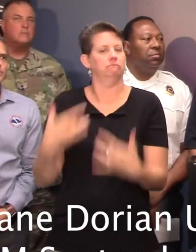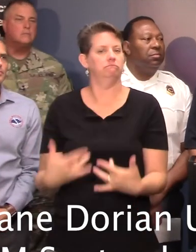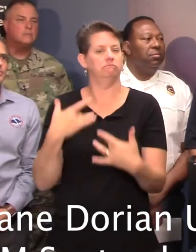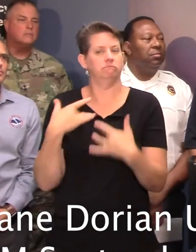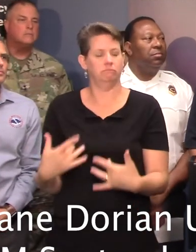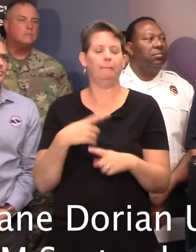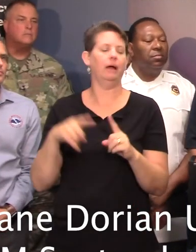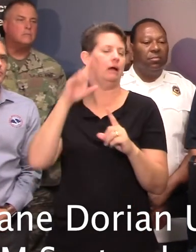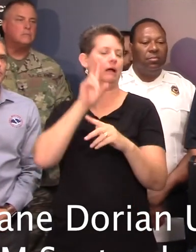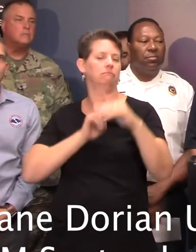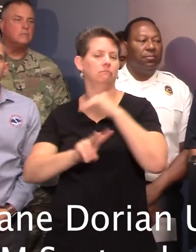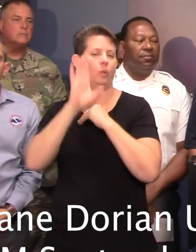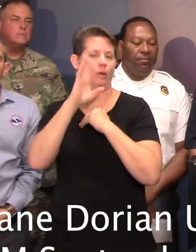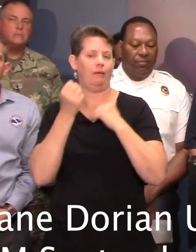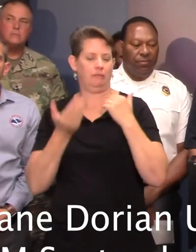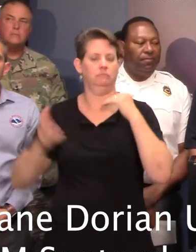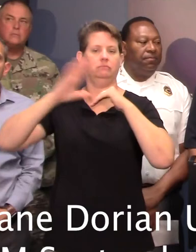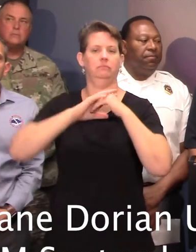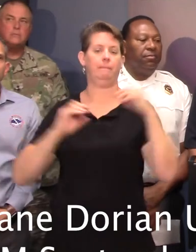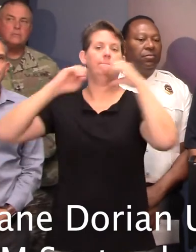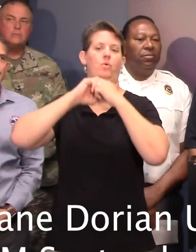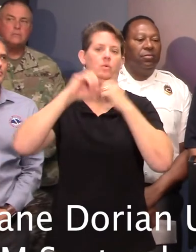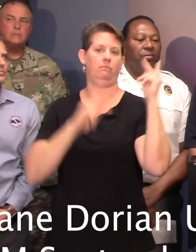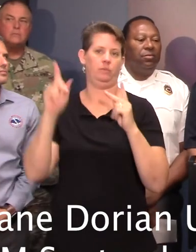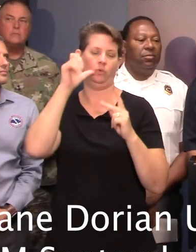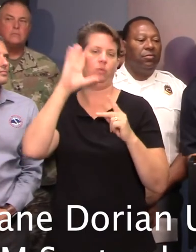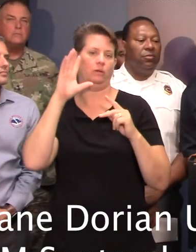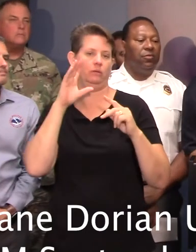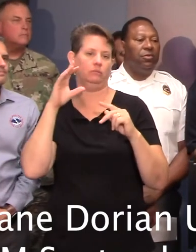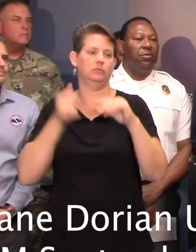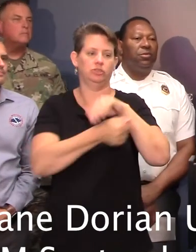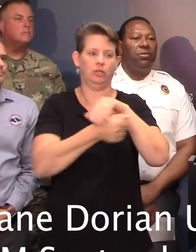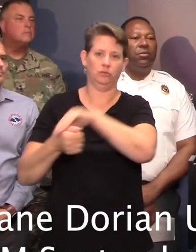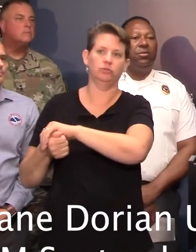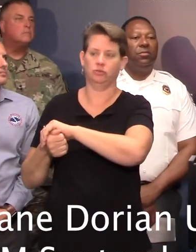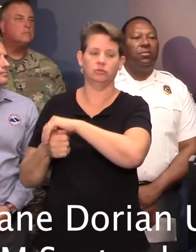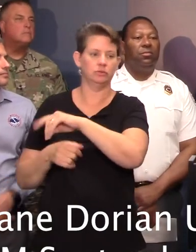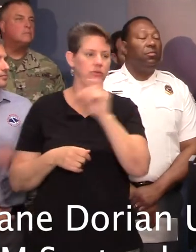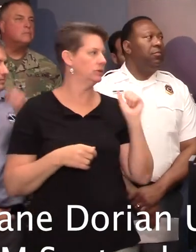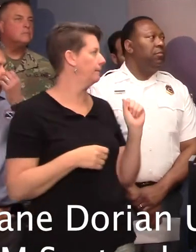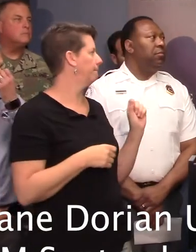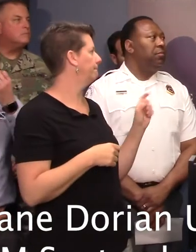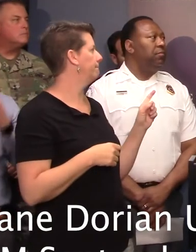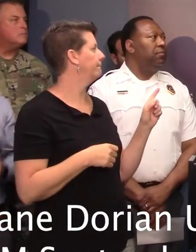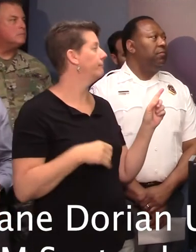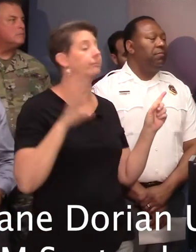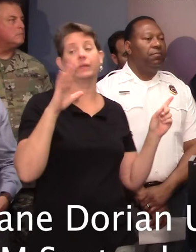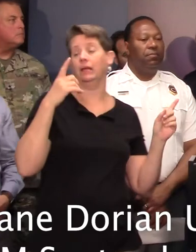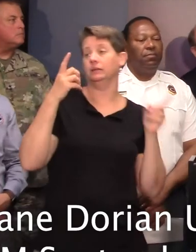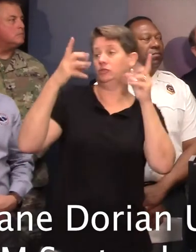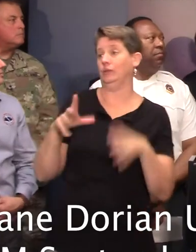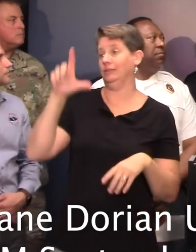will probably be an increase in the number of people sheltered as time goes on. Any guess? but as Director Leach